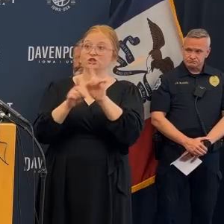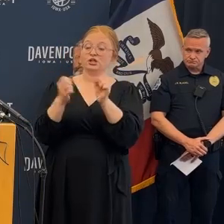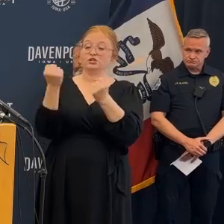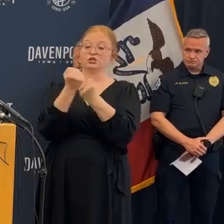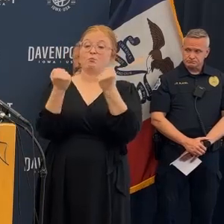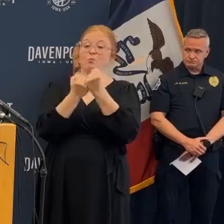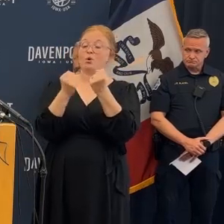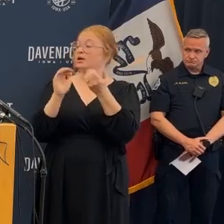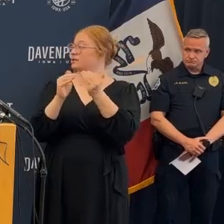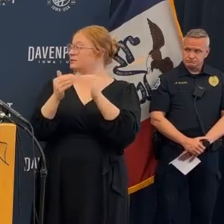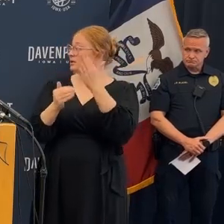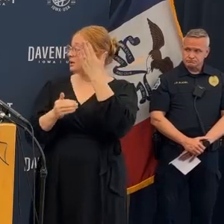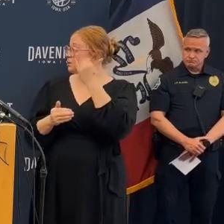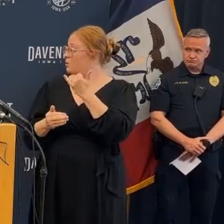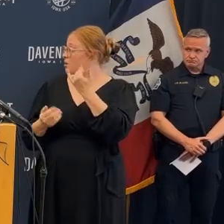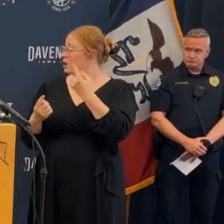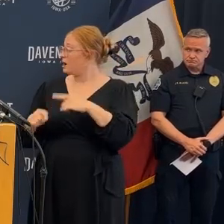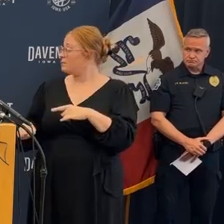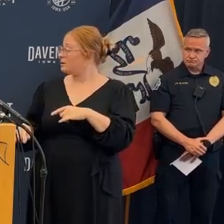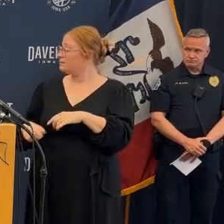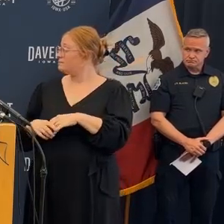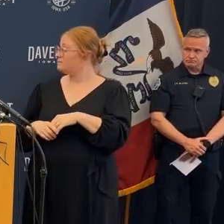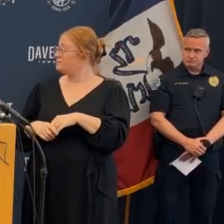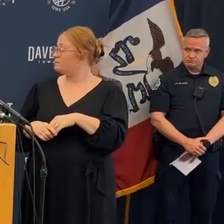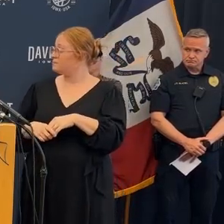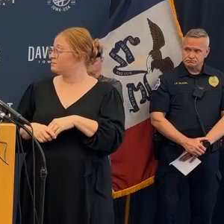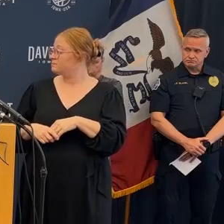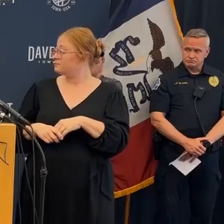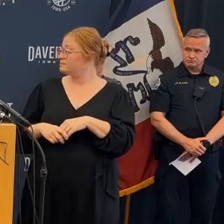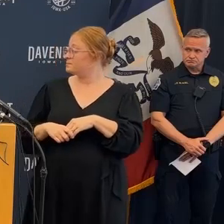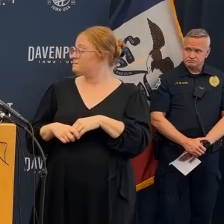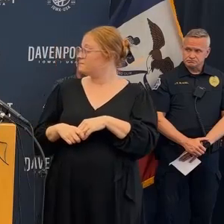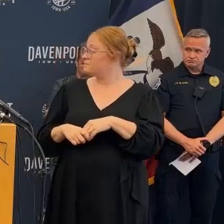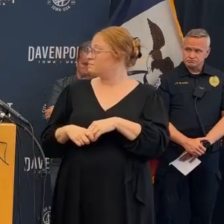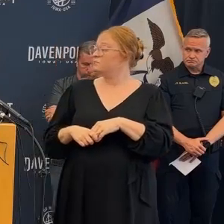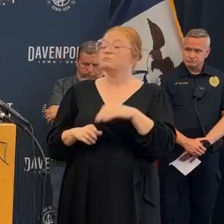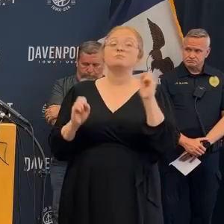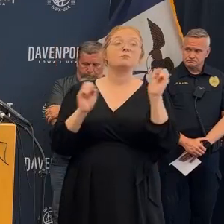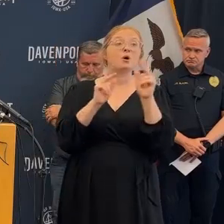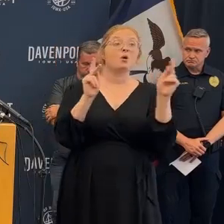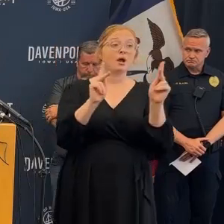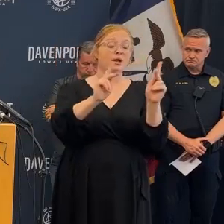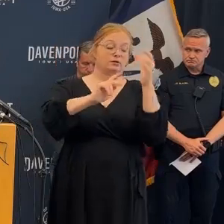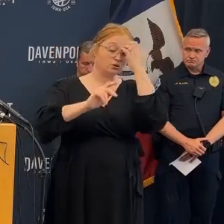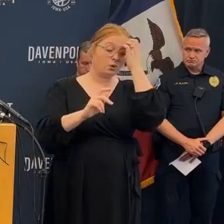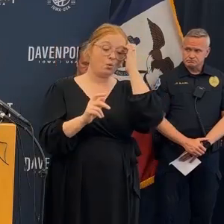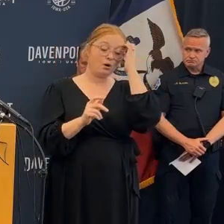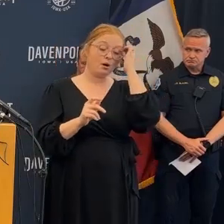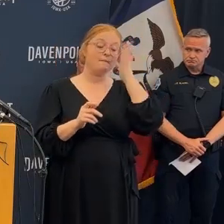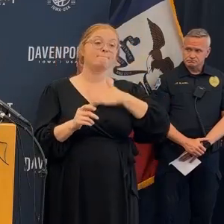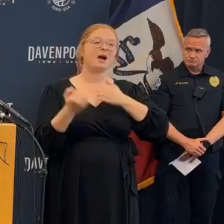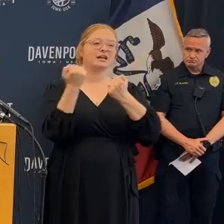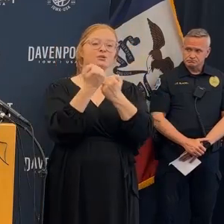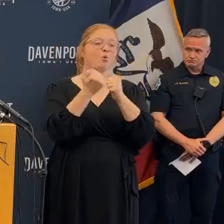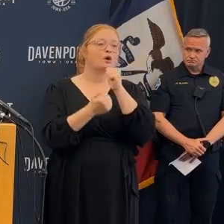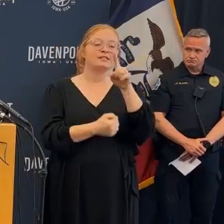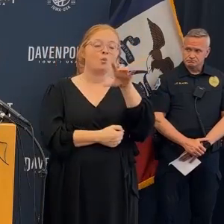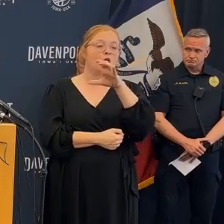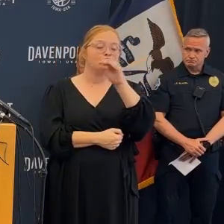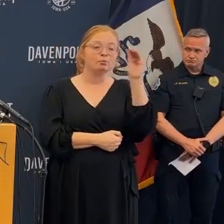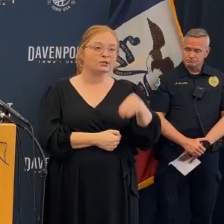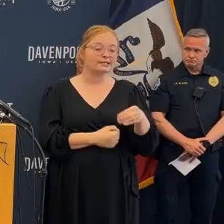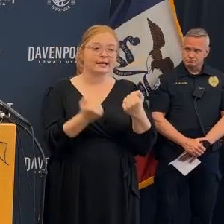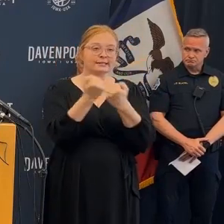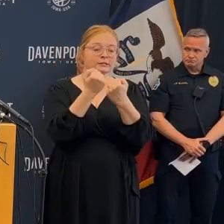you're okay with that we talked yesterday and you're pretty frustrated with not having any answers and not being able to speak to what is